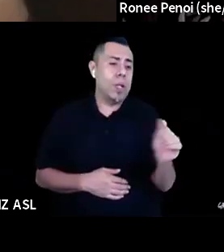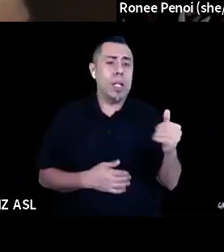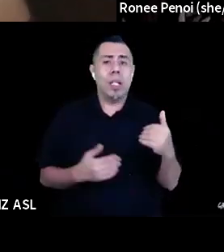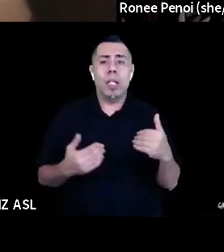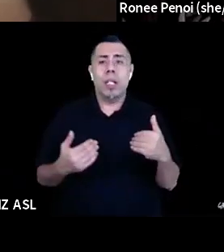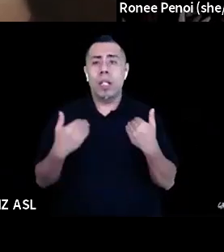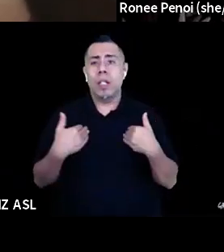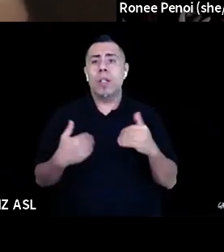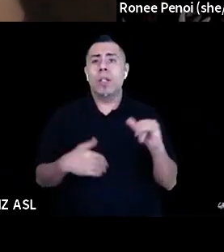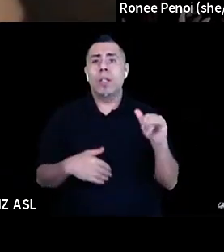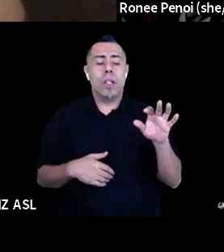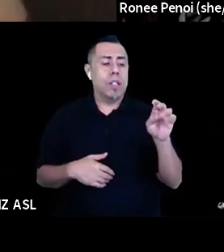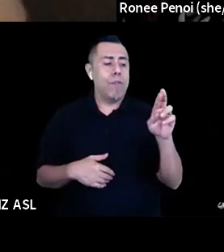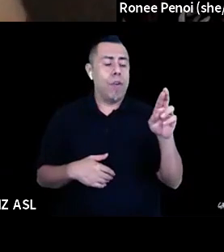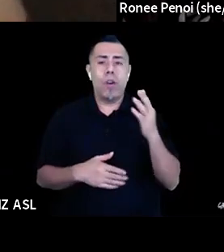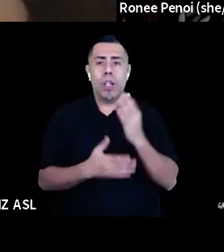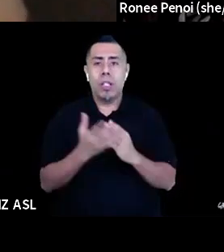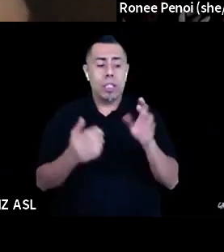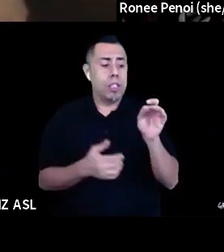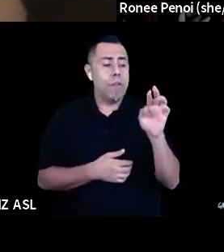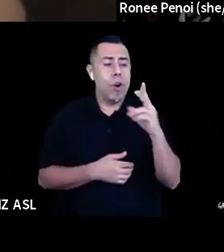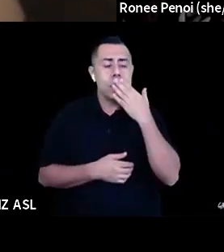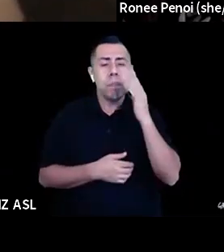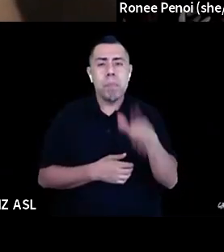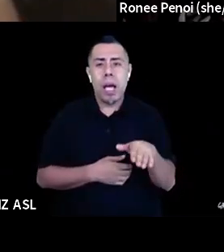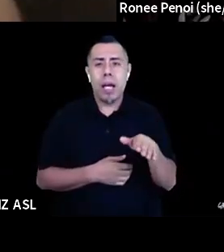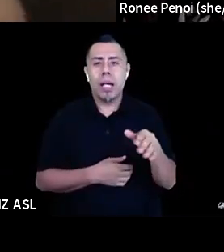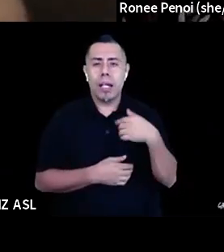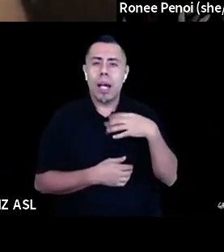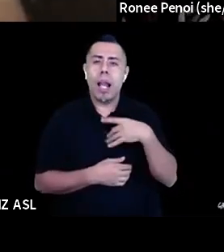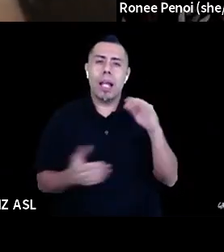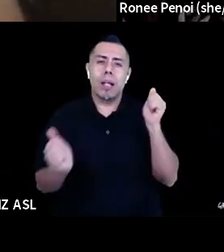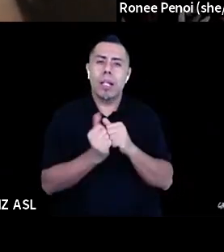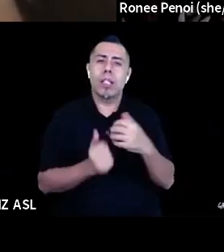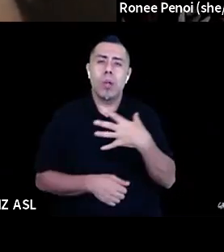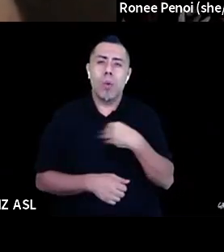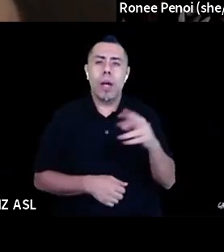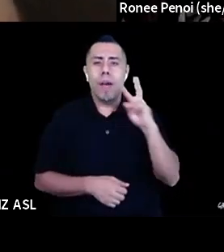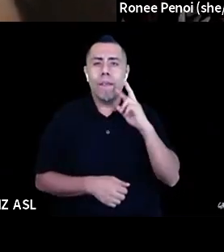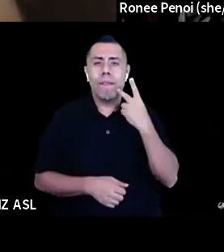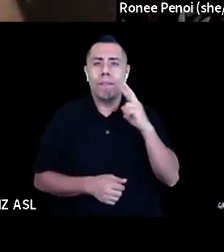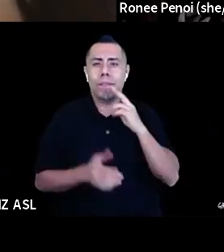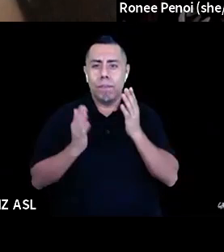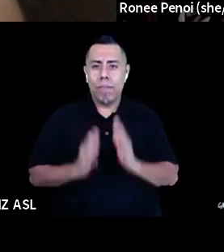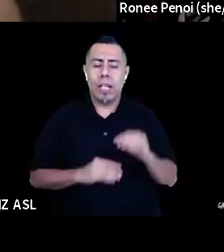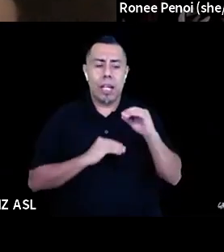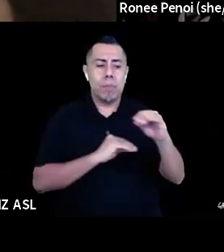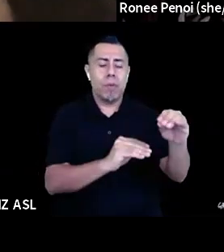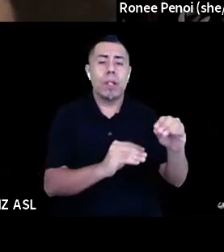the white vegan argument, whereas there are indigenous people from across the world who have been sustainably and ethically